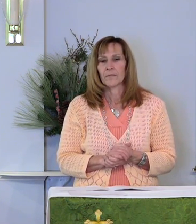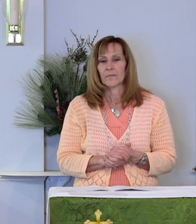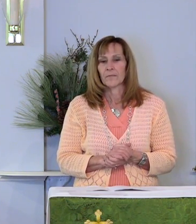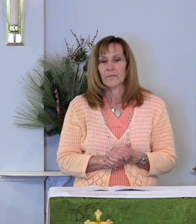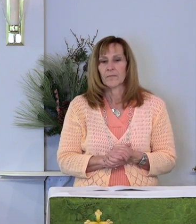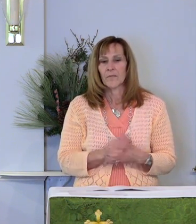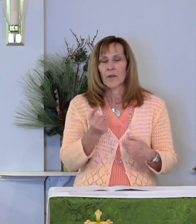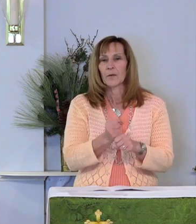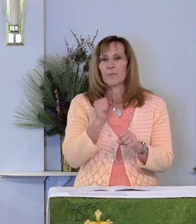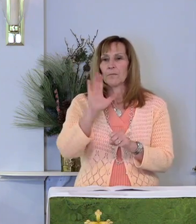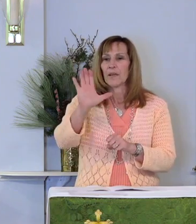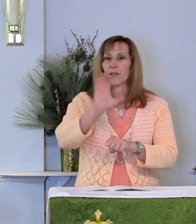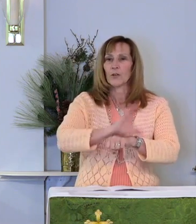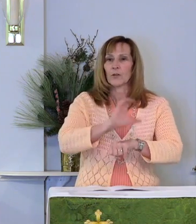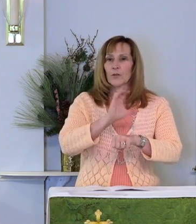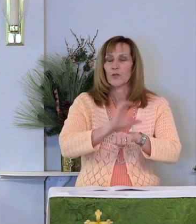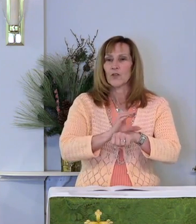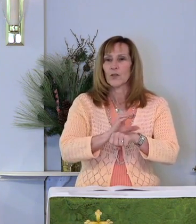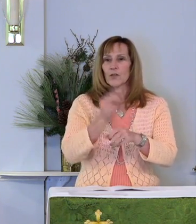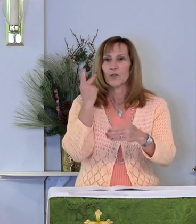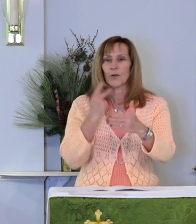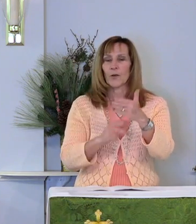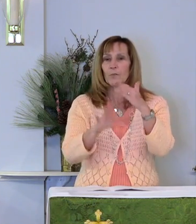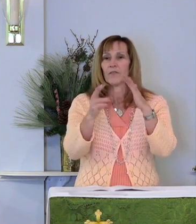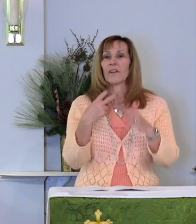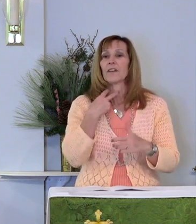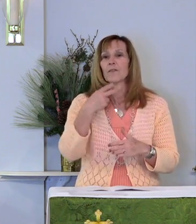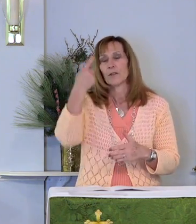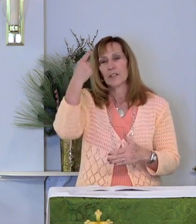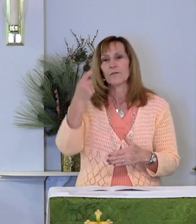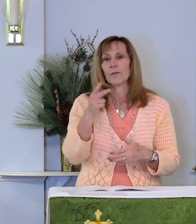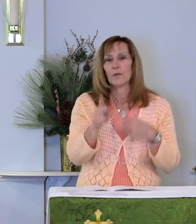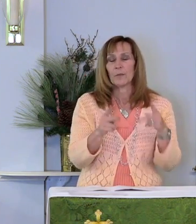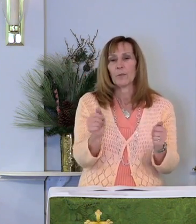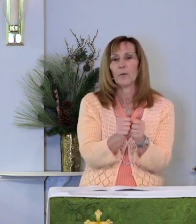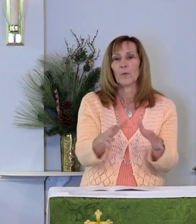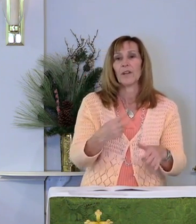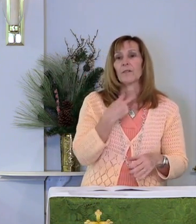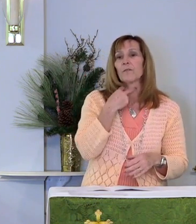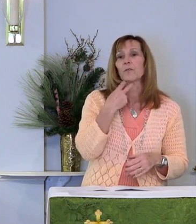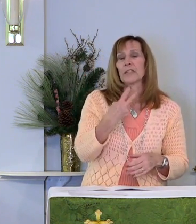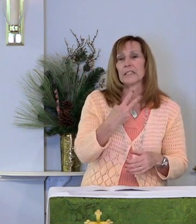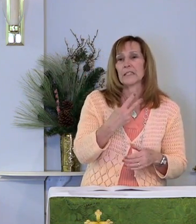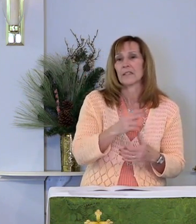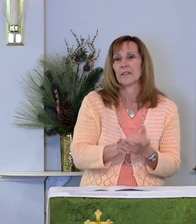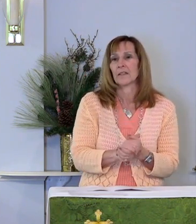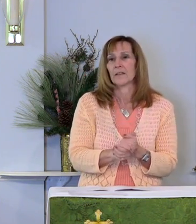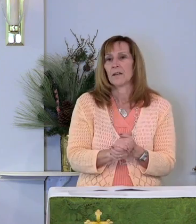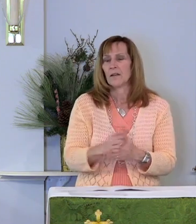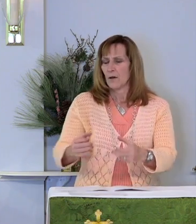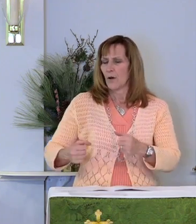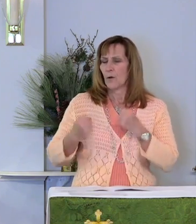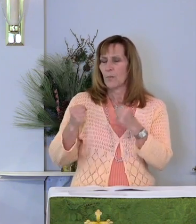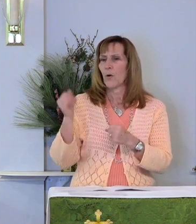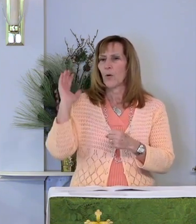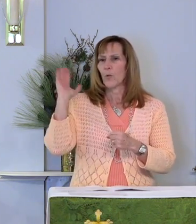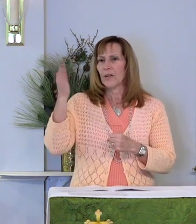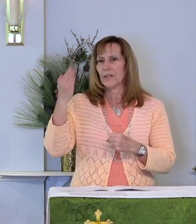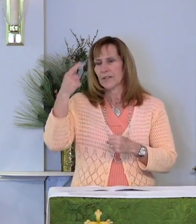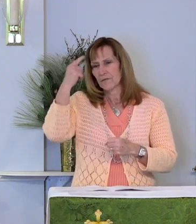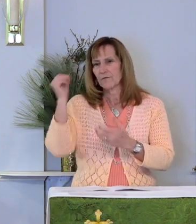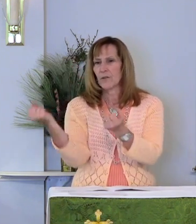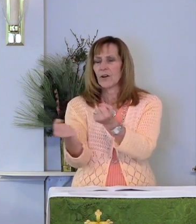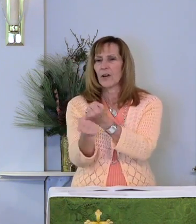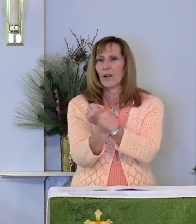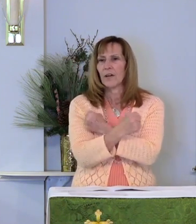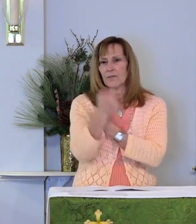Make your church a prophetic voice for the voiceless, a bold witness of love